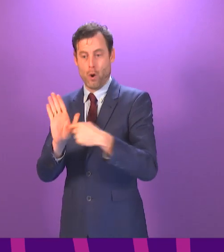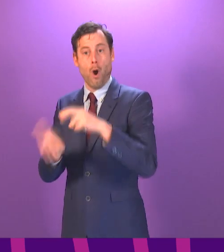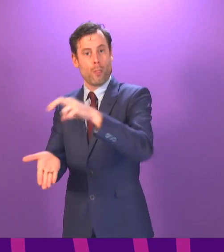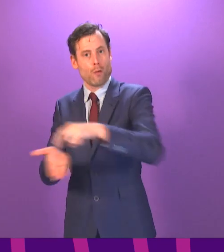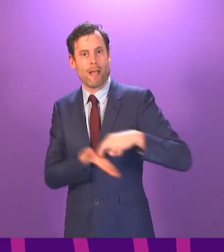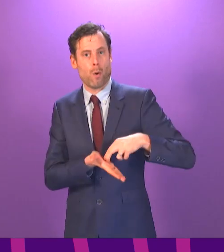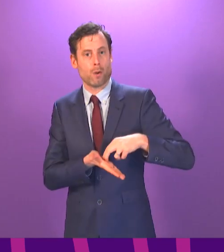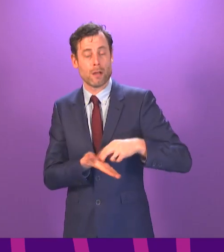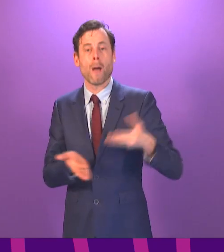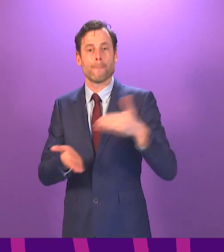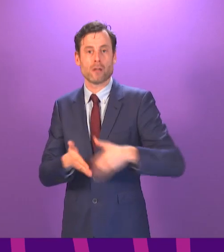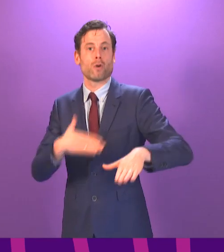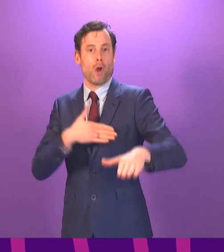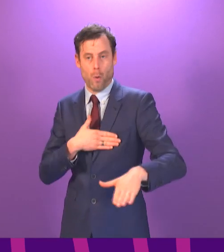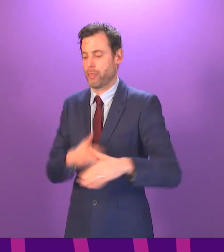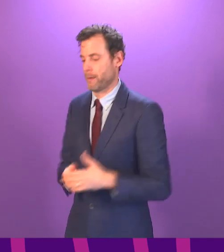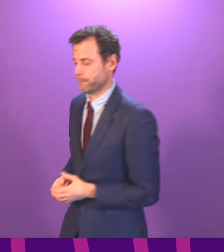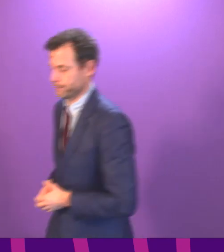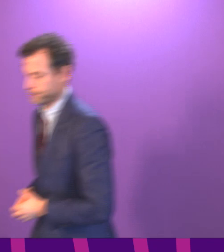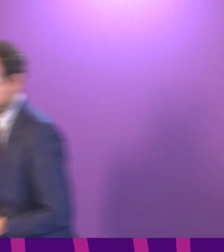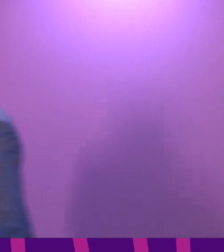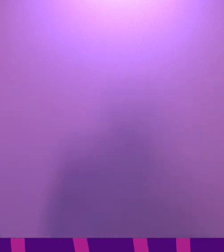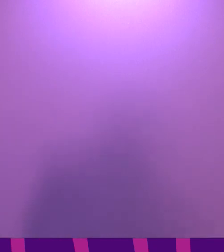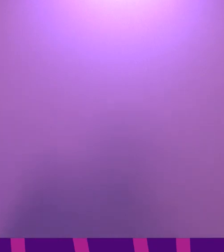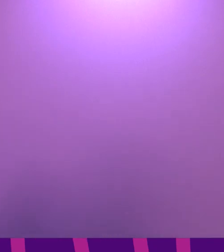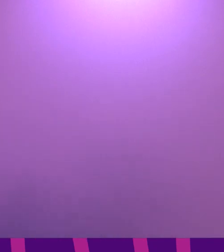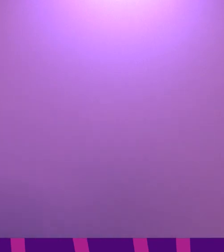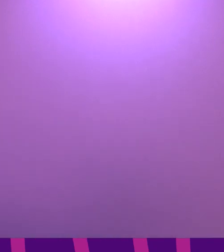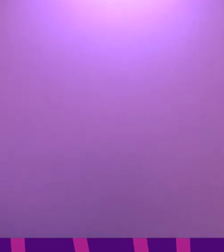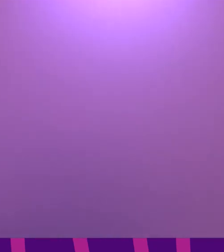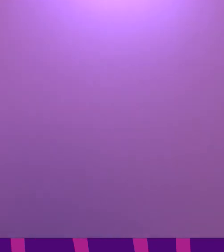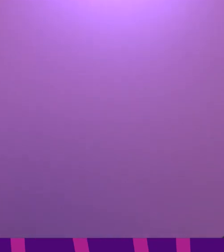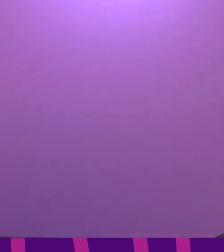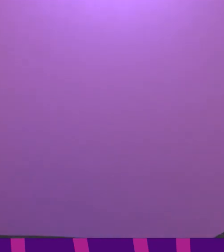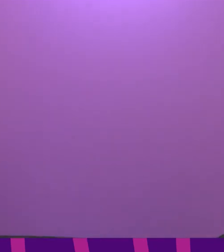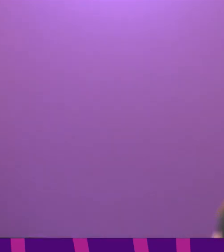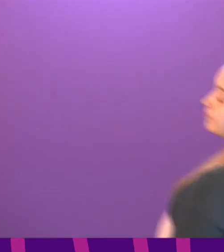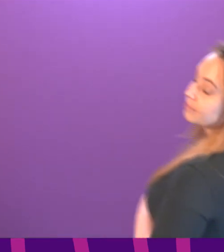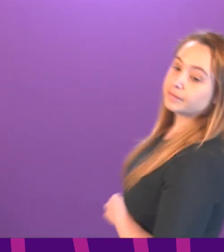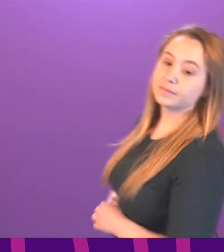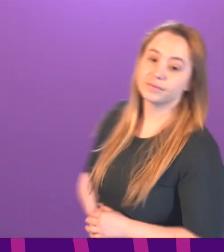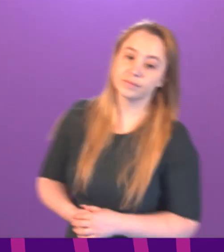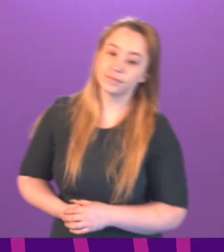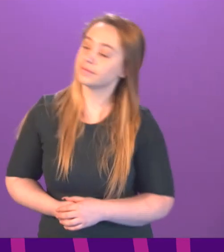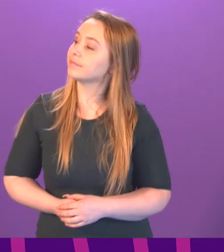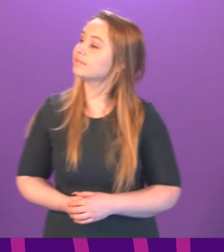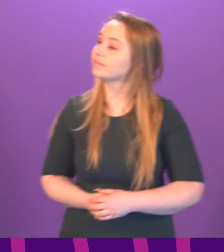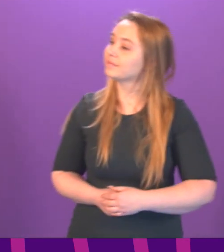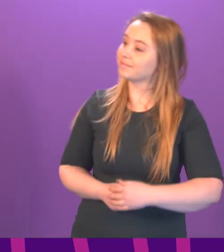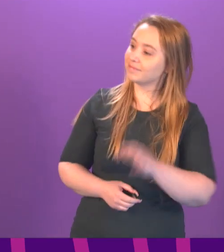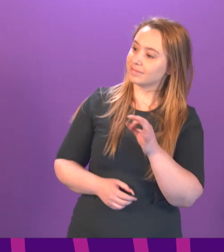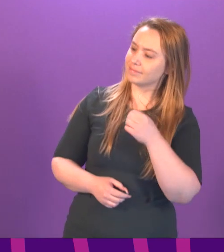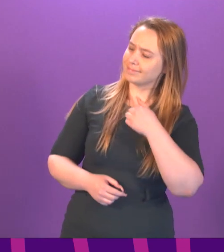just as I will do on Tuesday. Jackie Bailey. Thank you, presiding officer. Every time I ask a question about the ministerial code